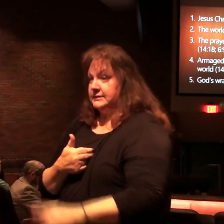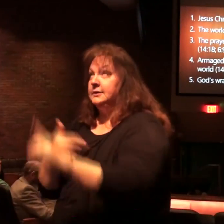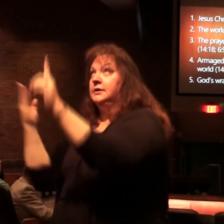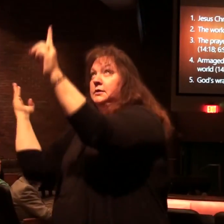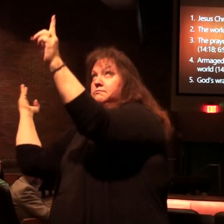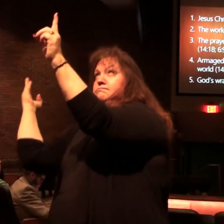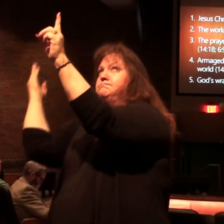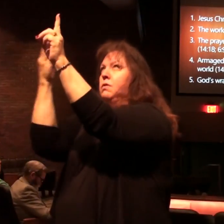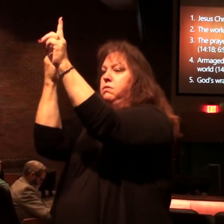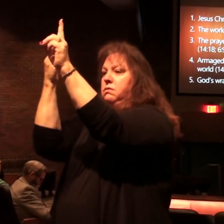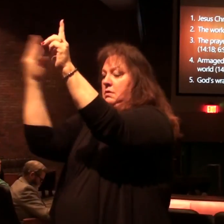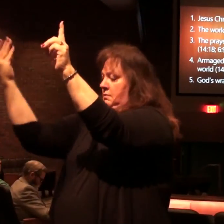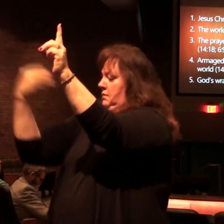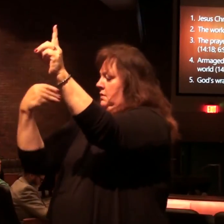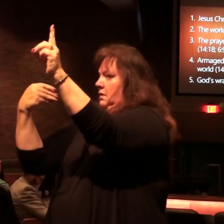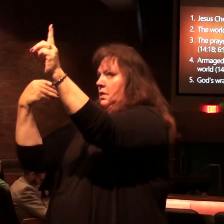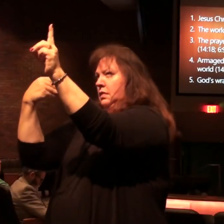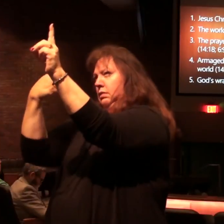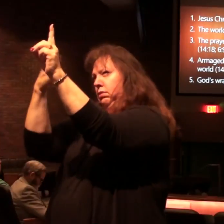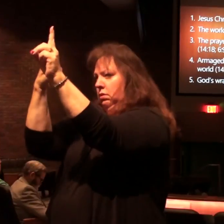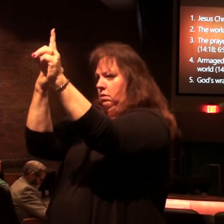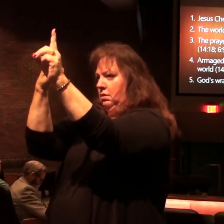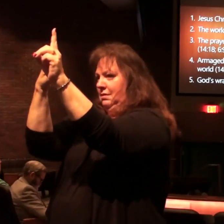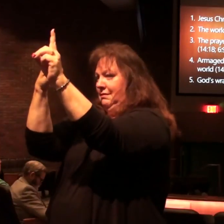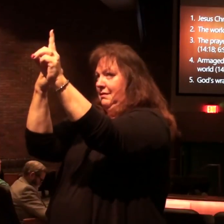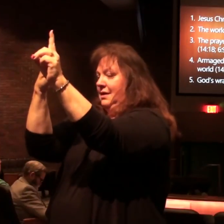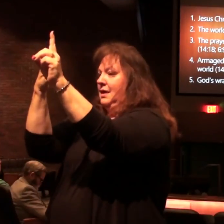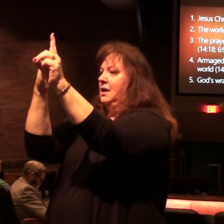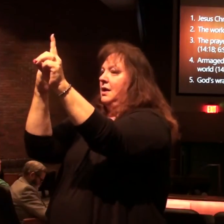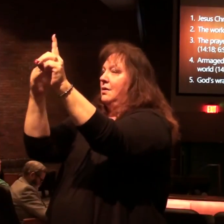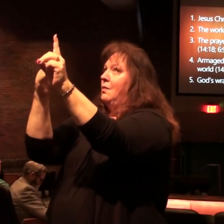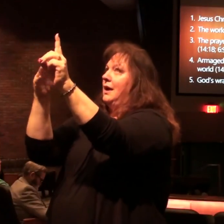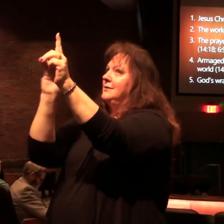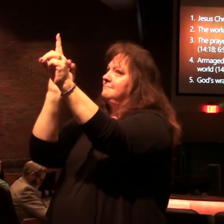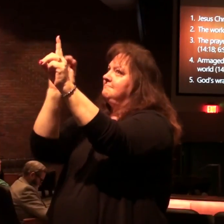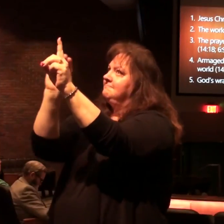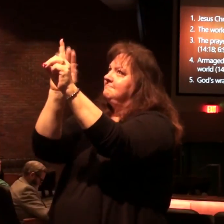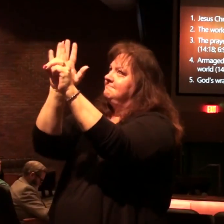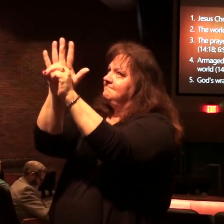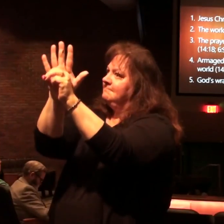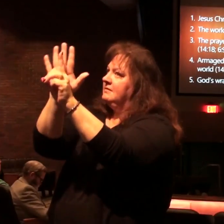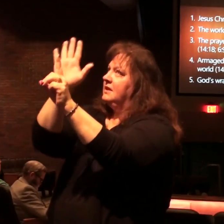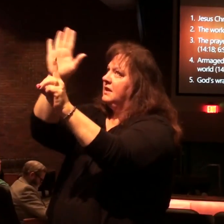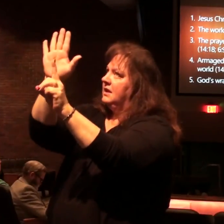God turned the wrath of God away from me by bearing it Himself.